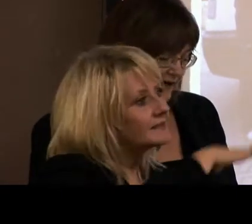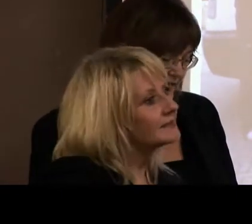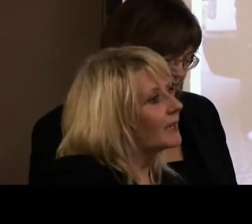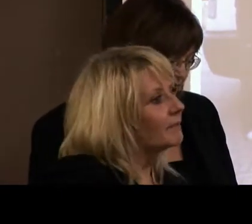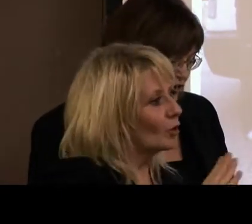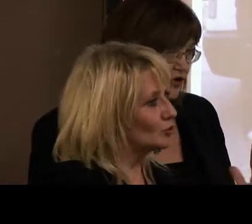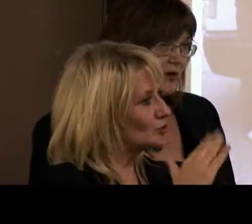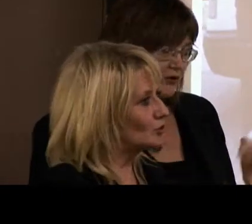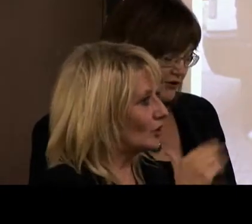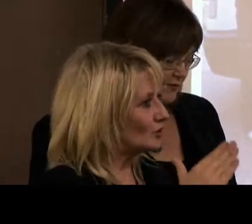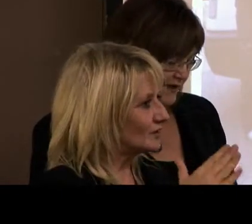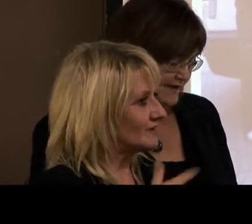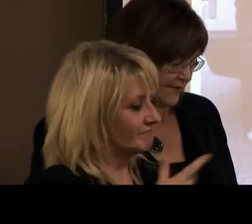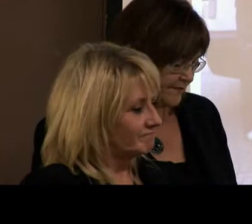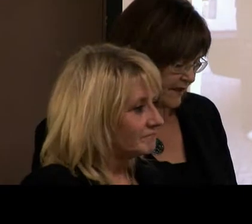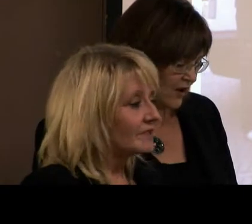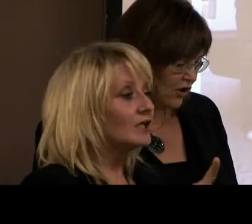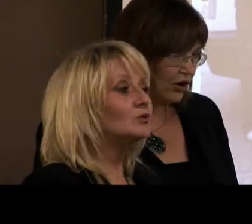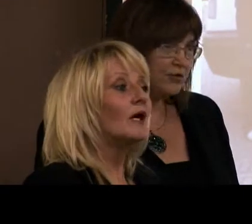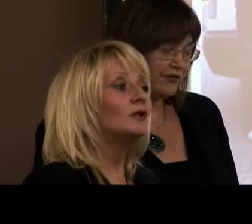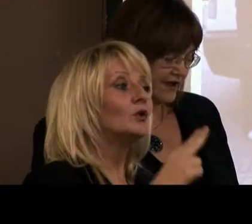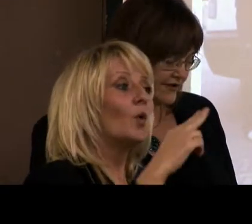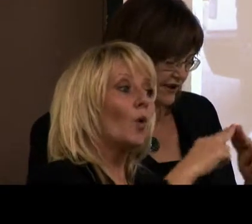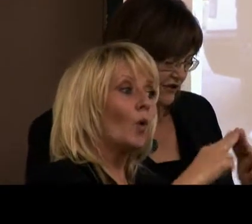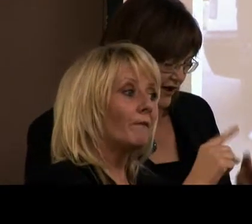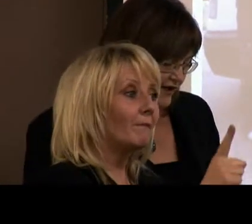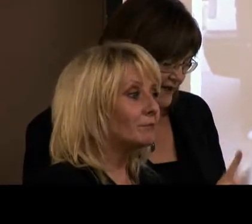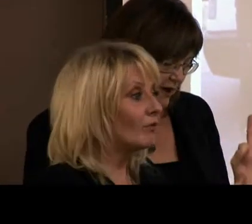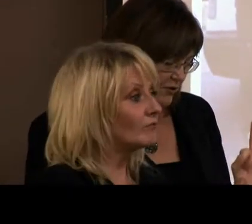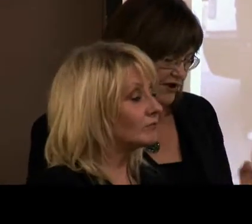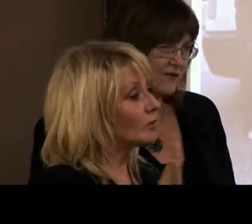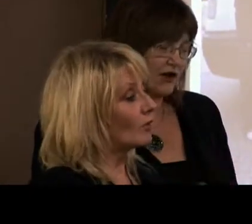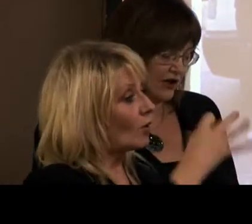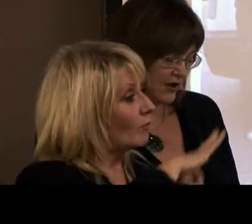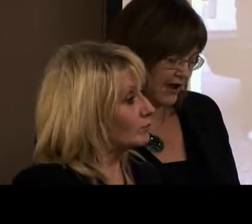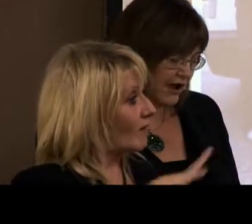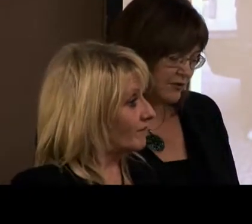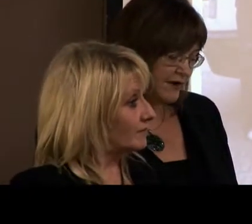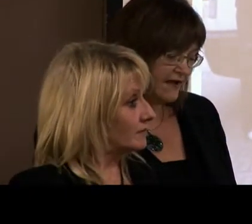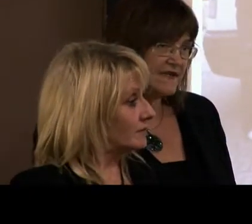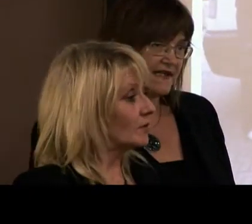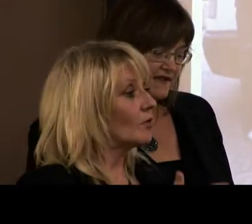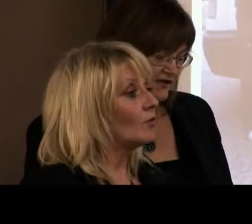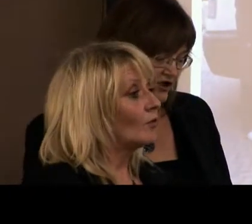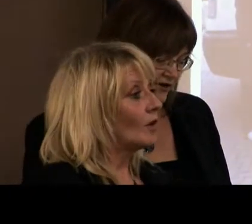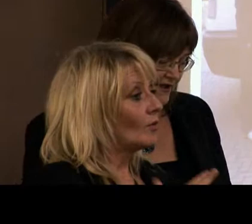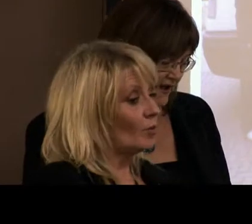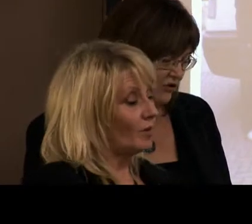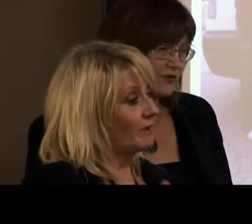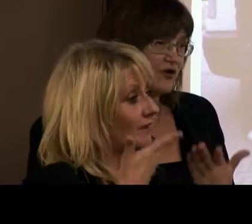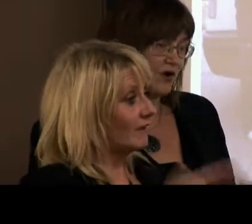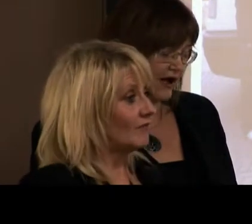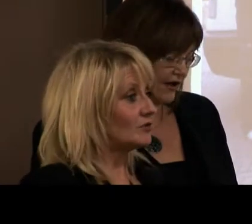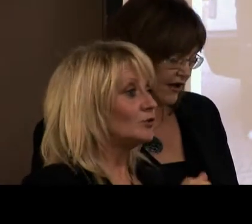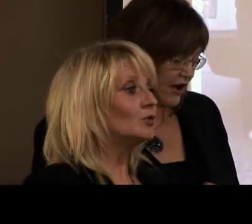maintenance and home improvements. All profits generated by Works for You will be gift-aided to the charity